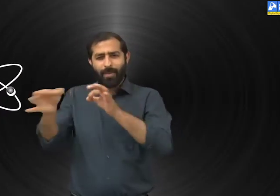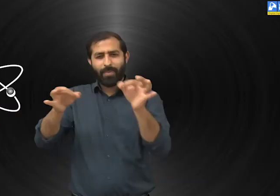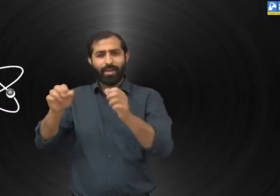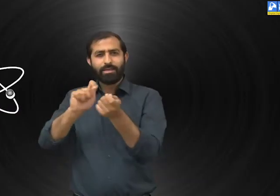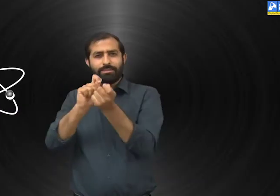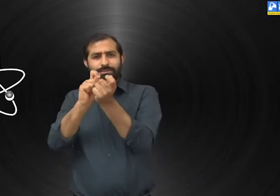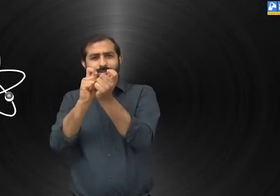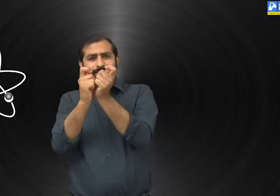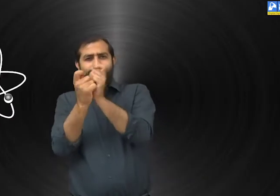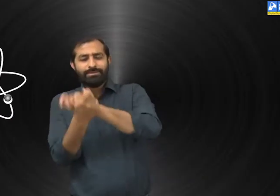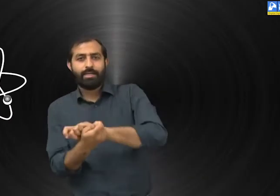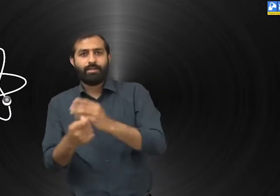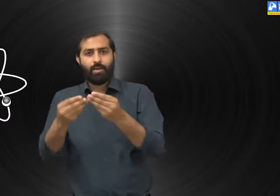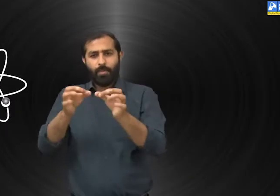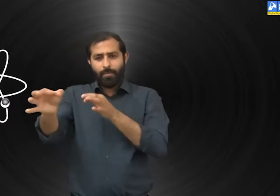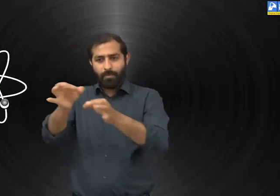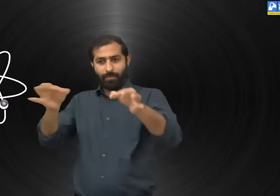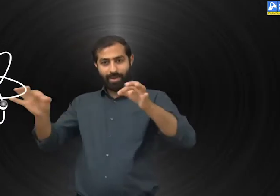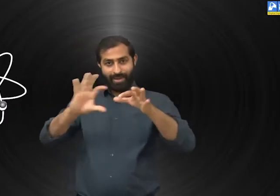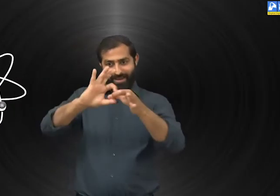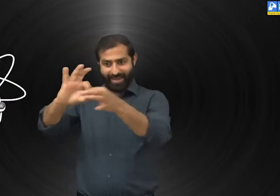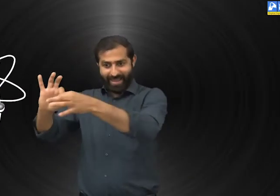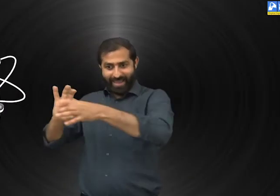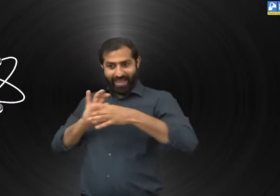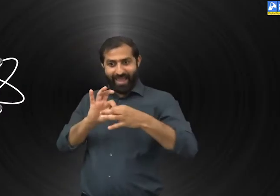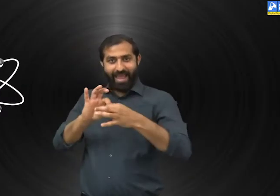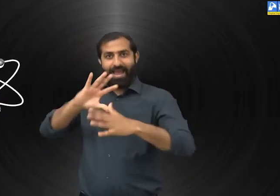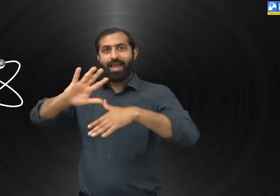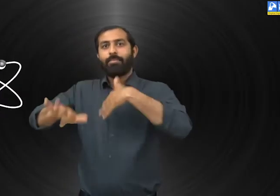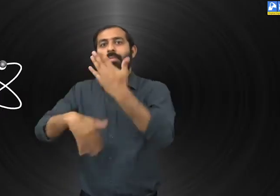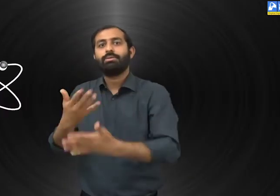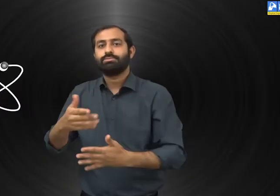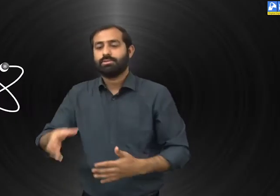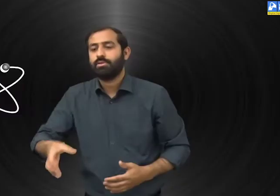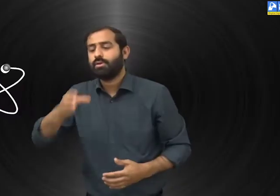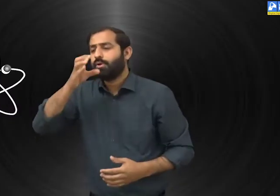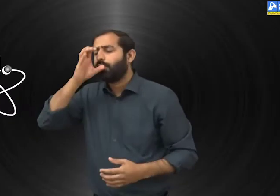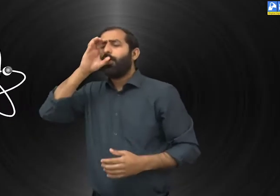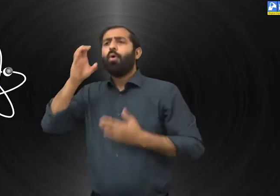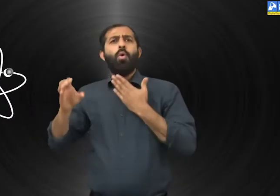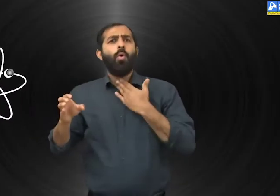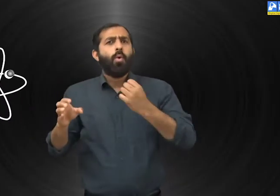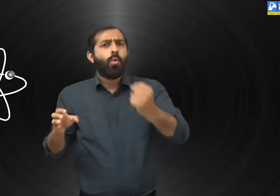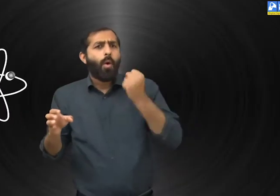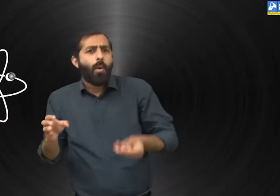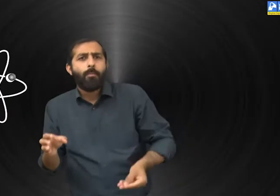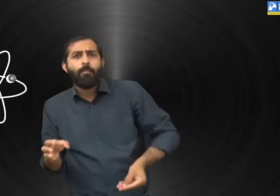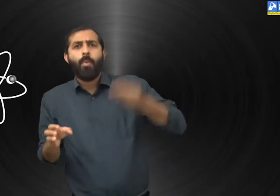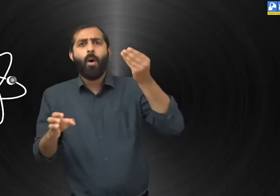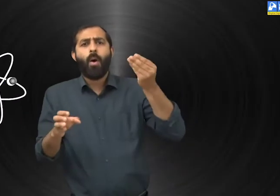sucrose dissolve in water. And we get a sweet solution. This is because of the chemical